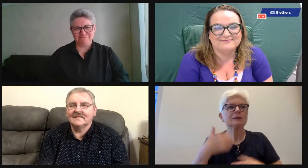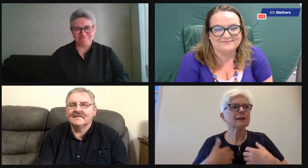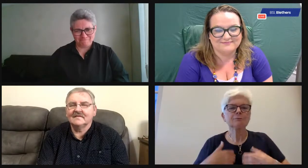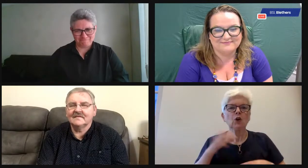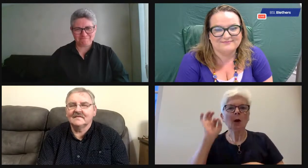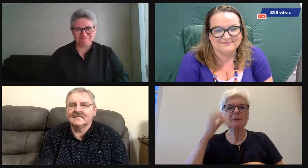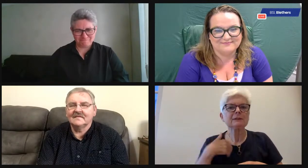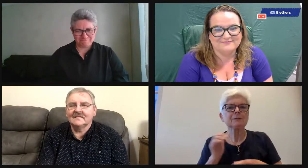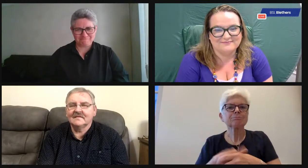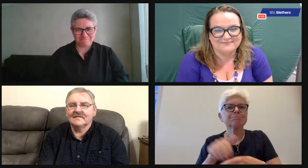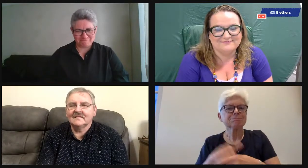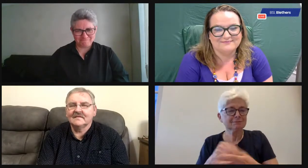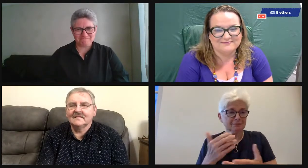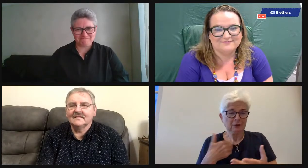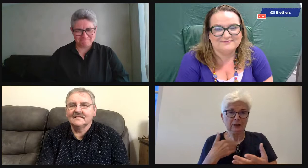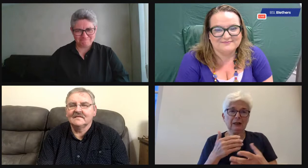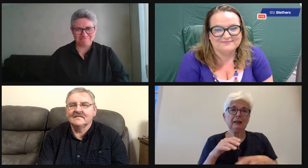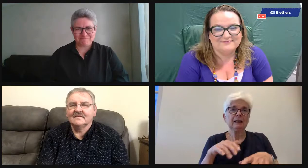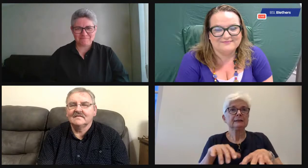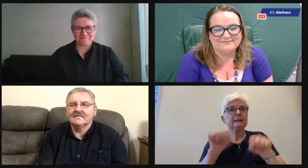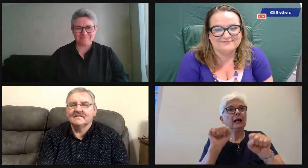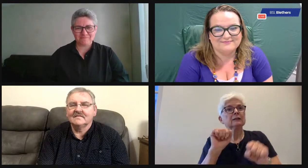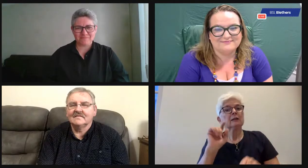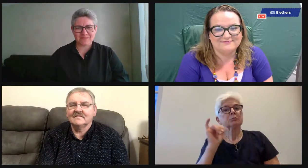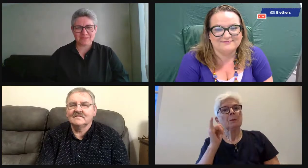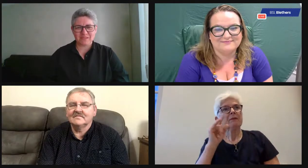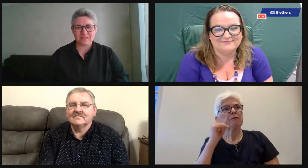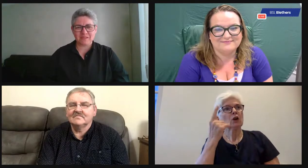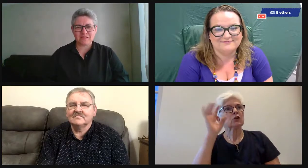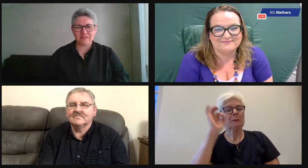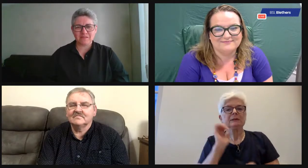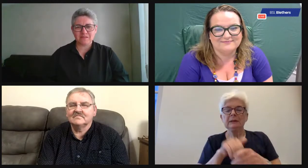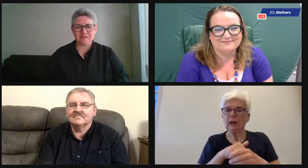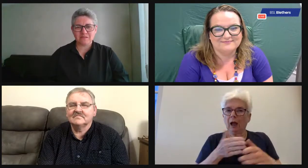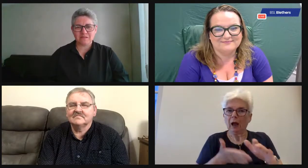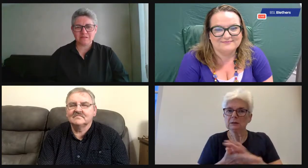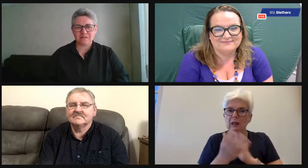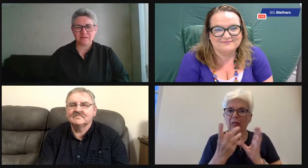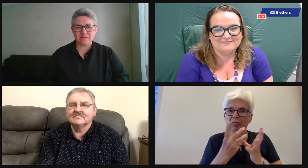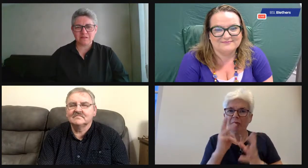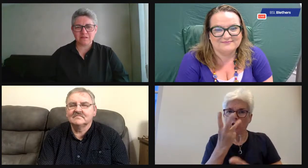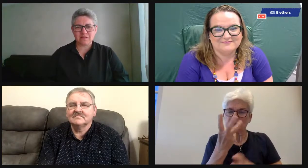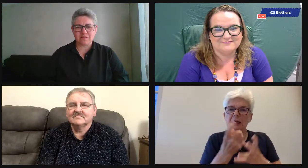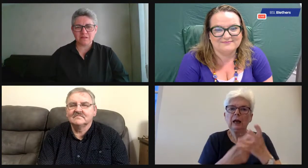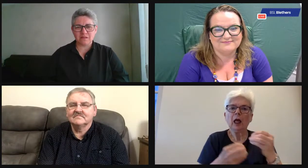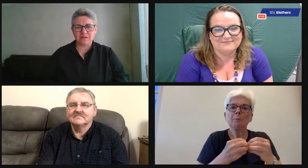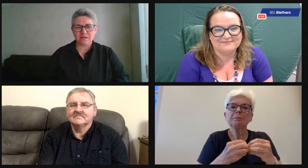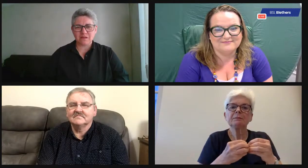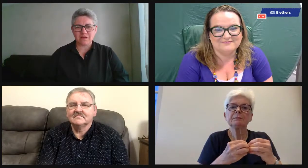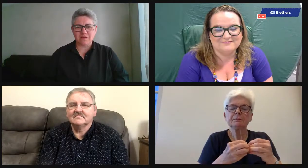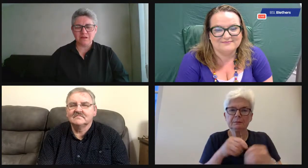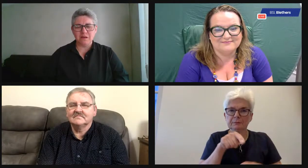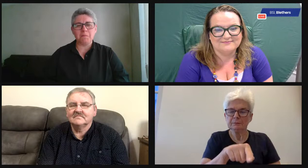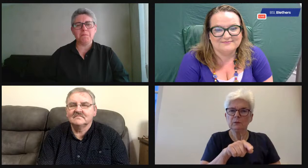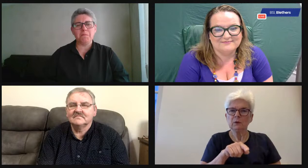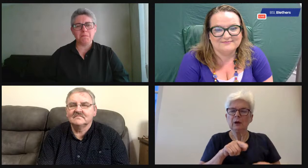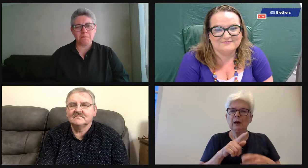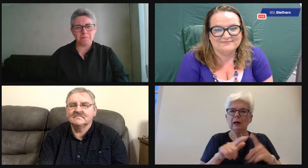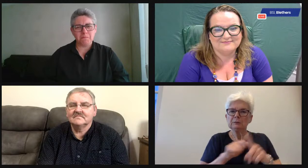seemed natural for me to get involved in committees, really. And I started, I think my first committee was the Under 30s Club